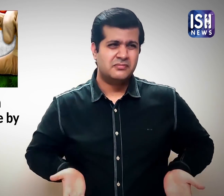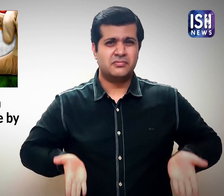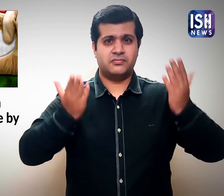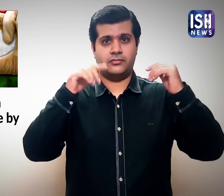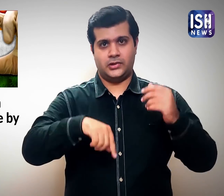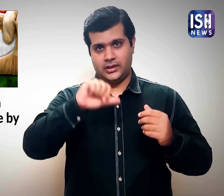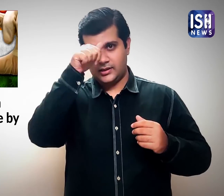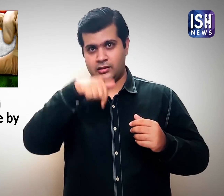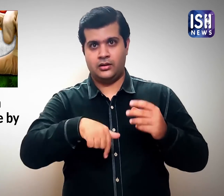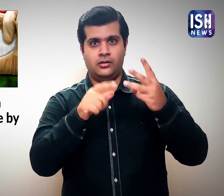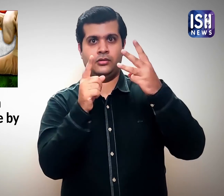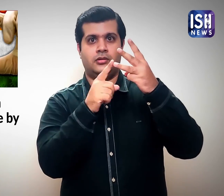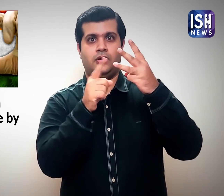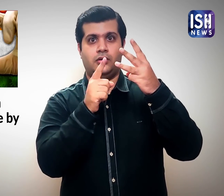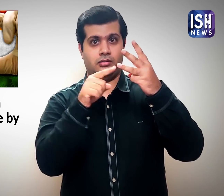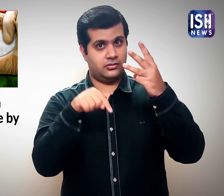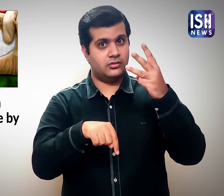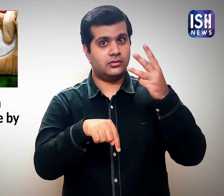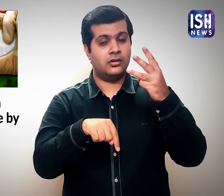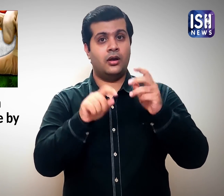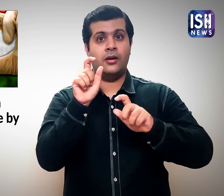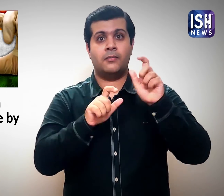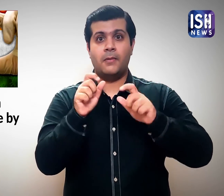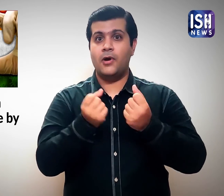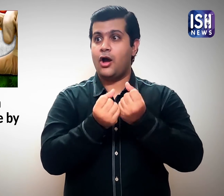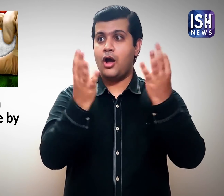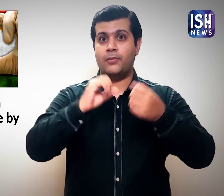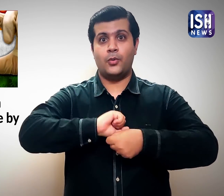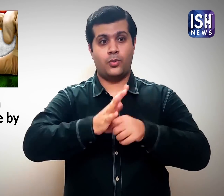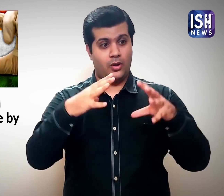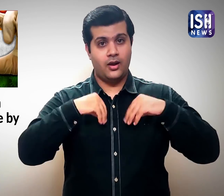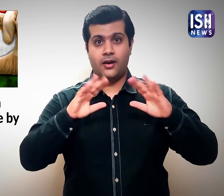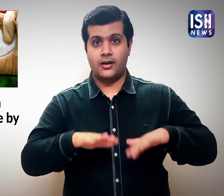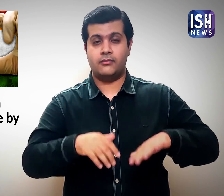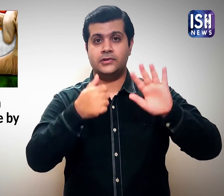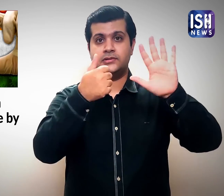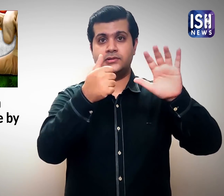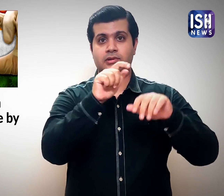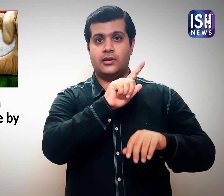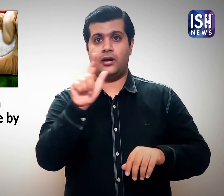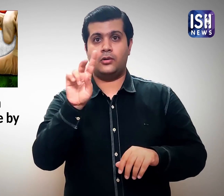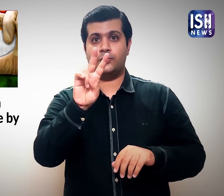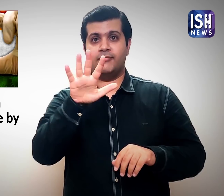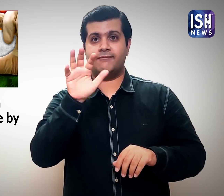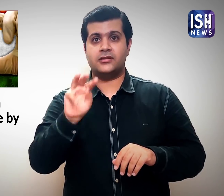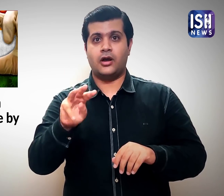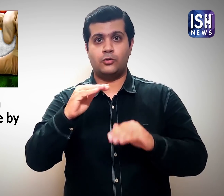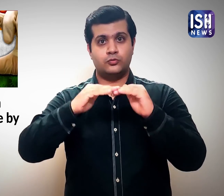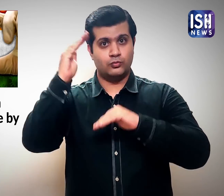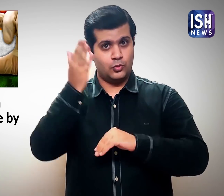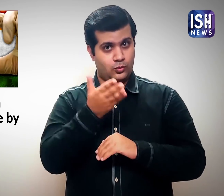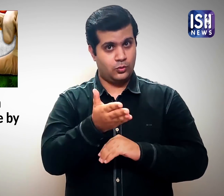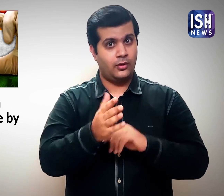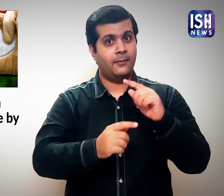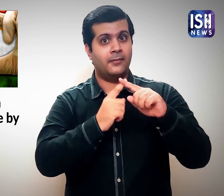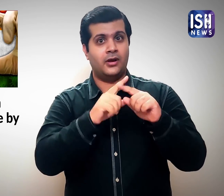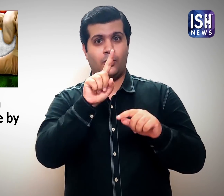India is the world's third-worst country with coronavirus. The number of cases of the coronavirus in India is more than 6,25